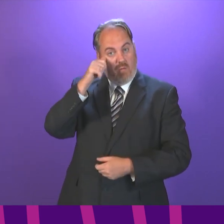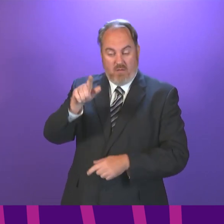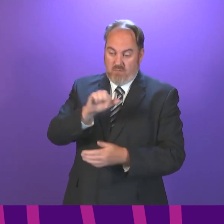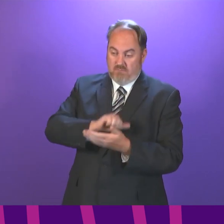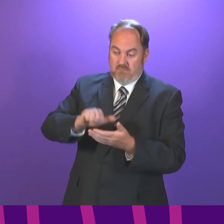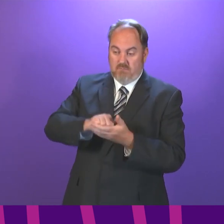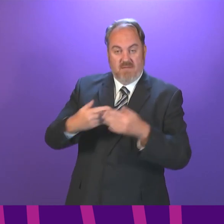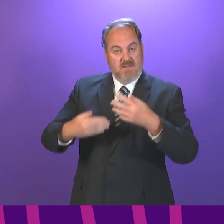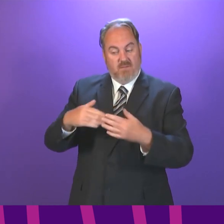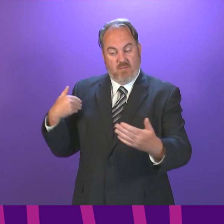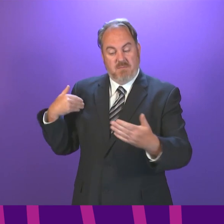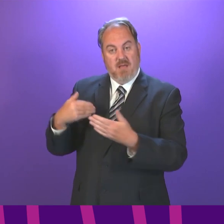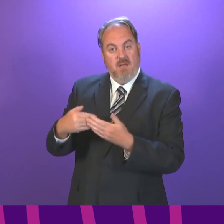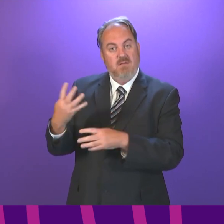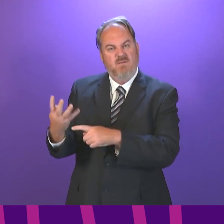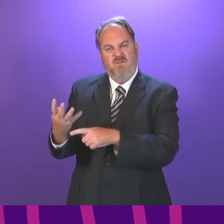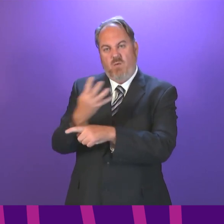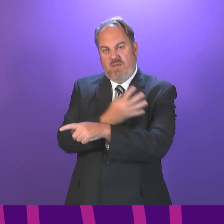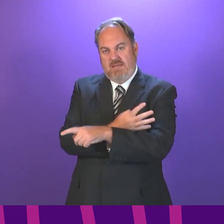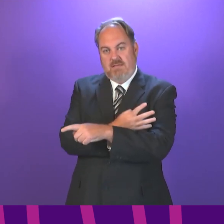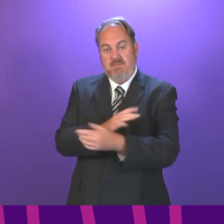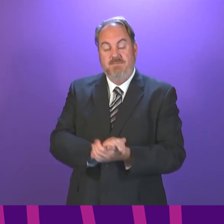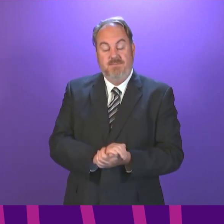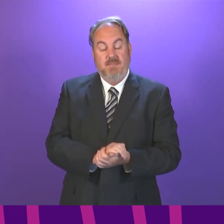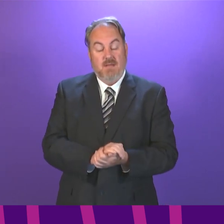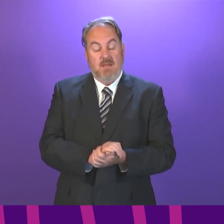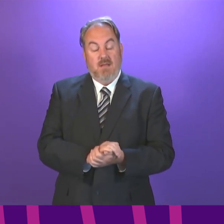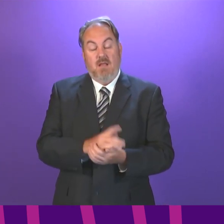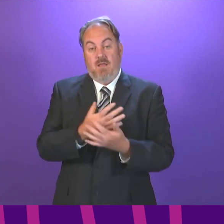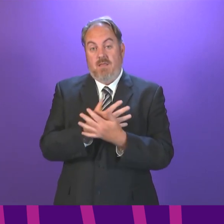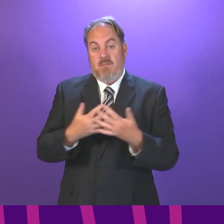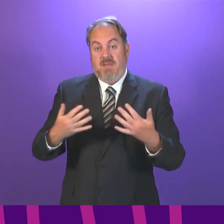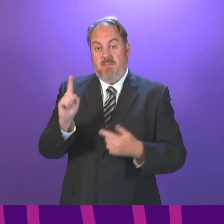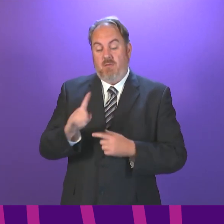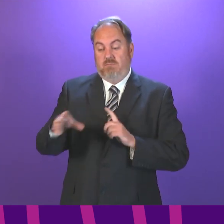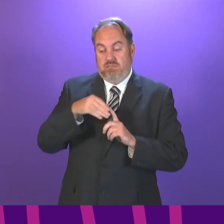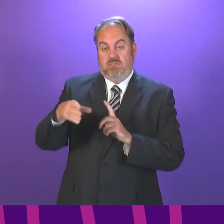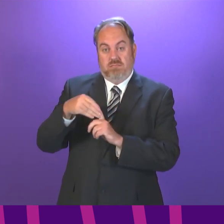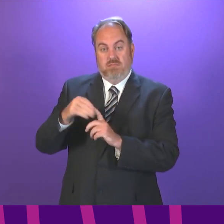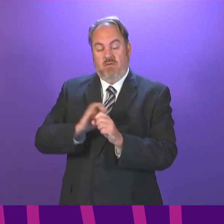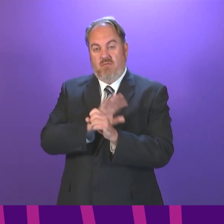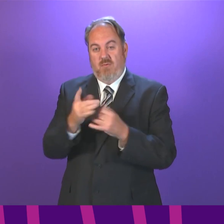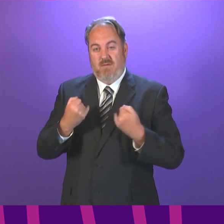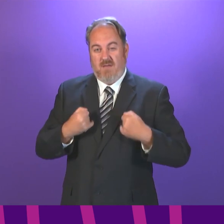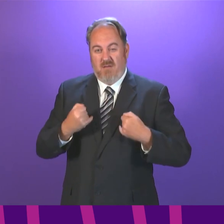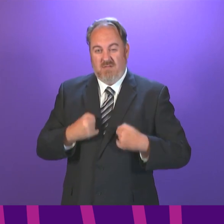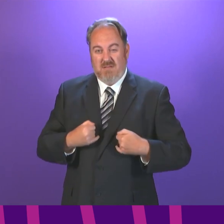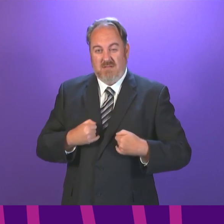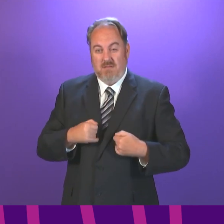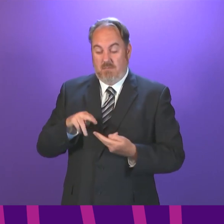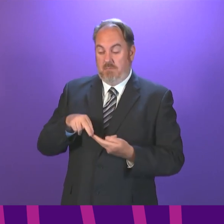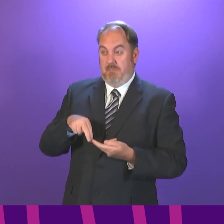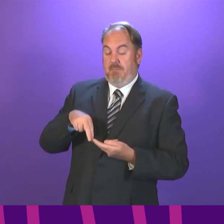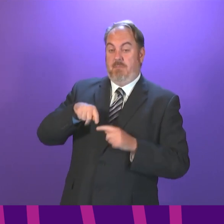The number of new cases in Scotland reached a peak in early July. At that time, more than 400 new cases